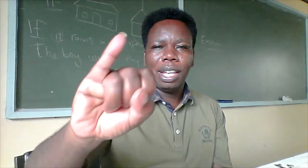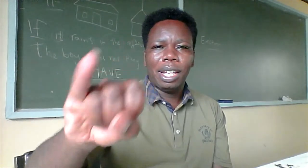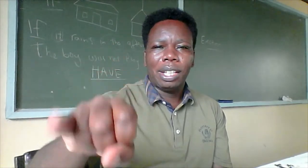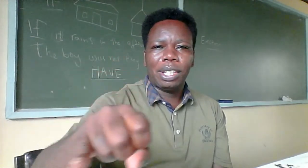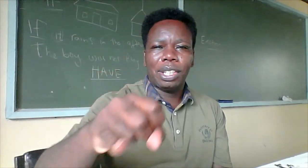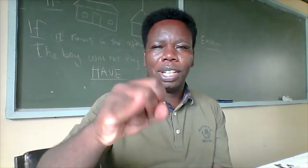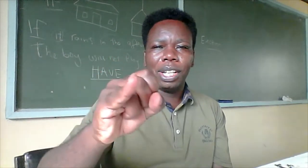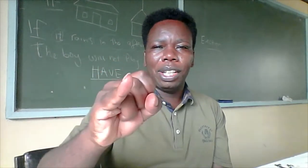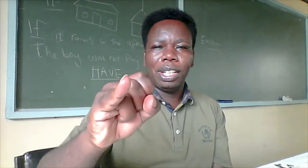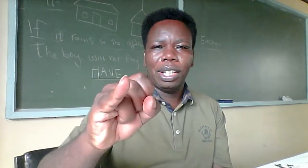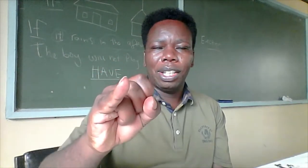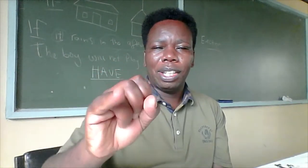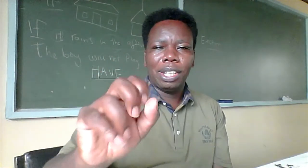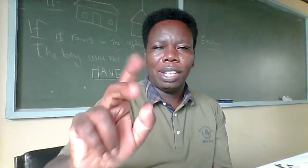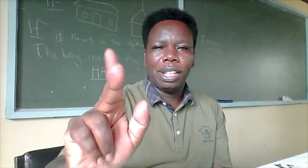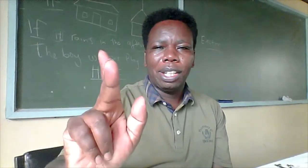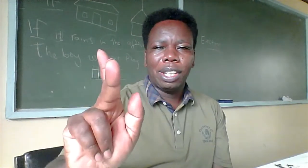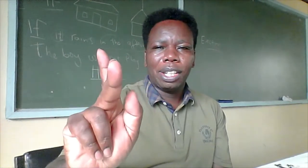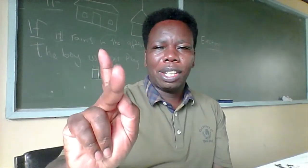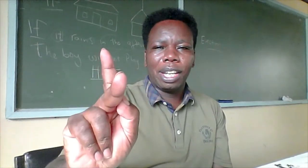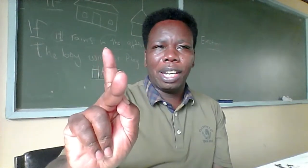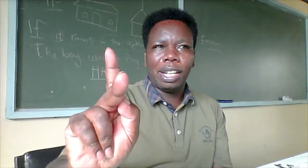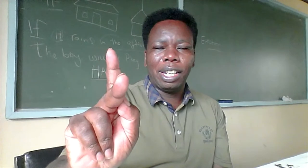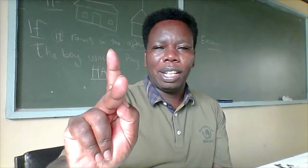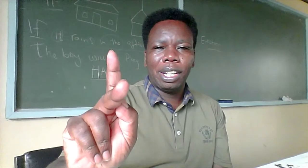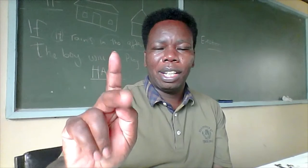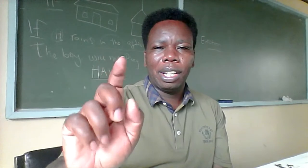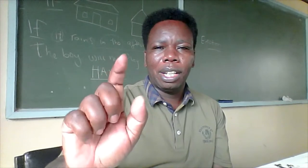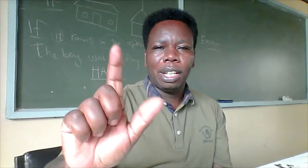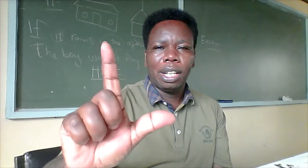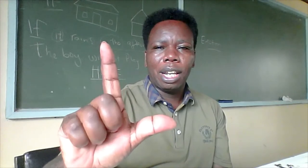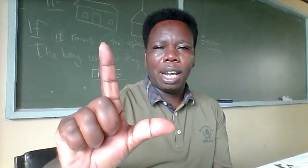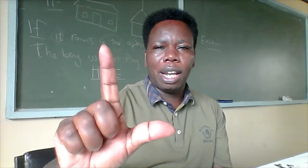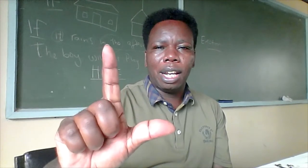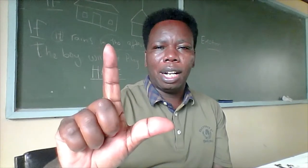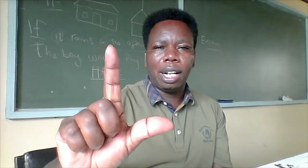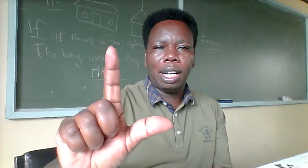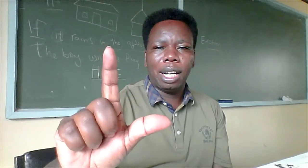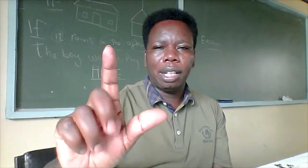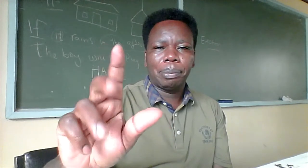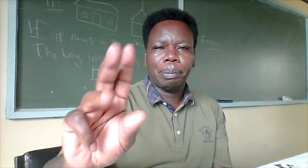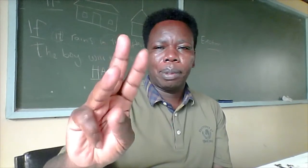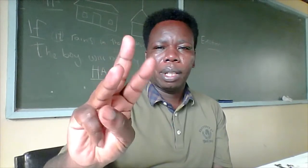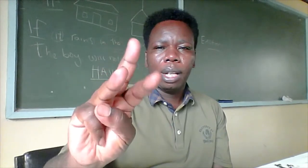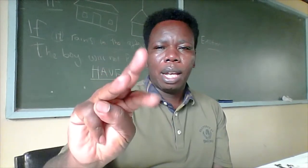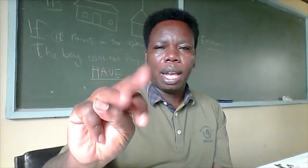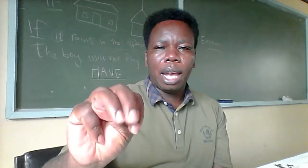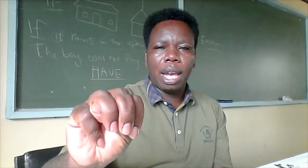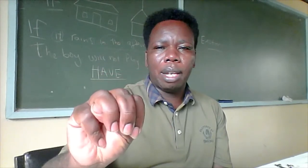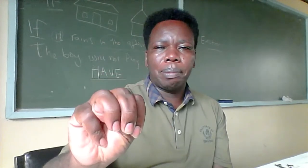J, K, L, N,